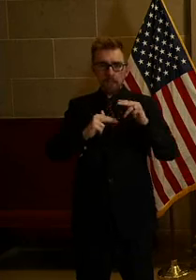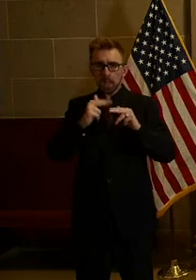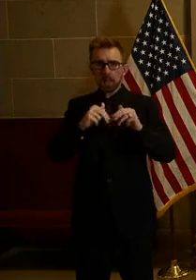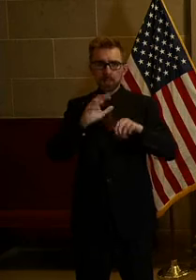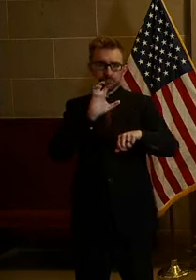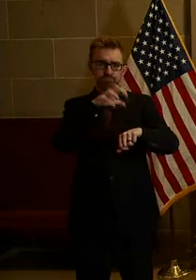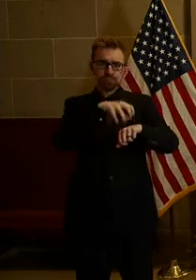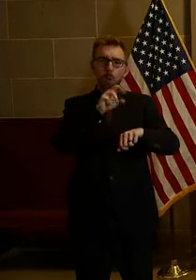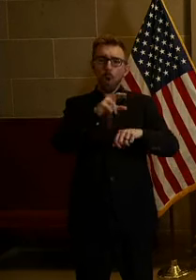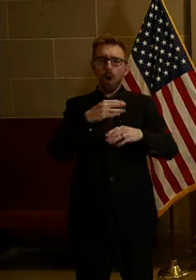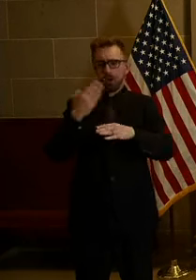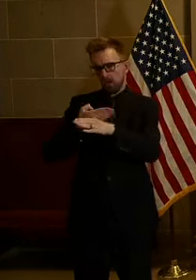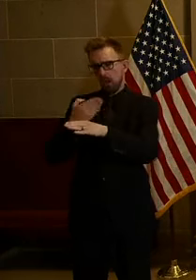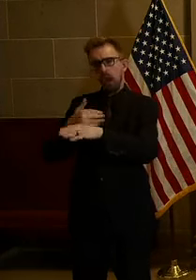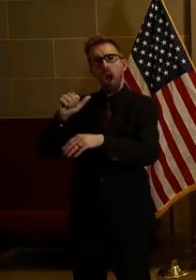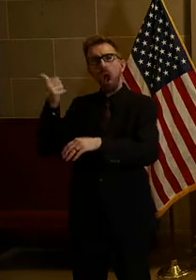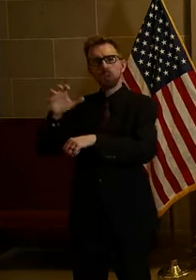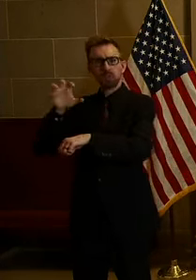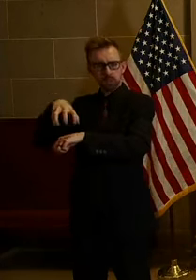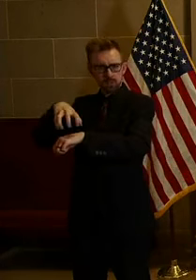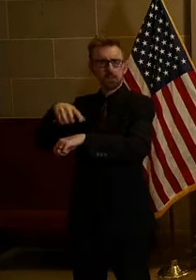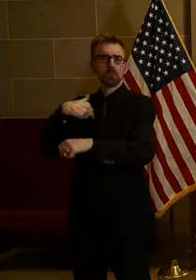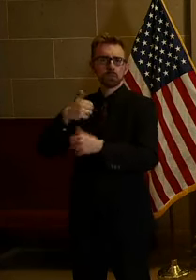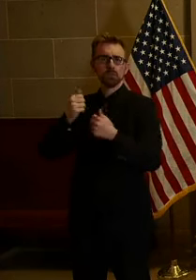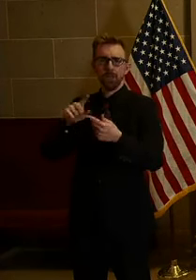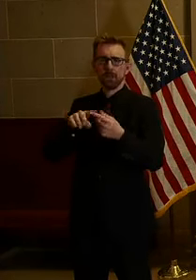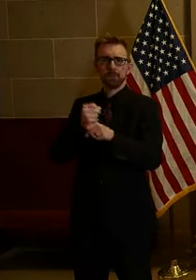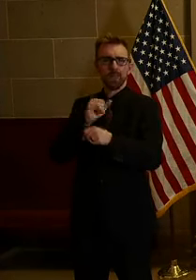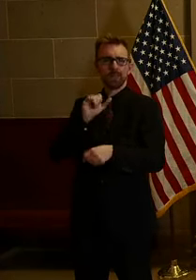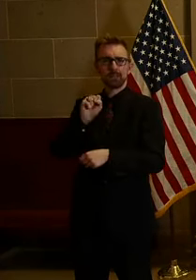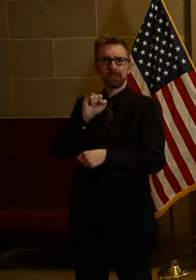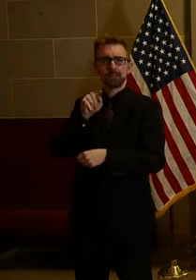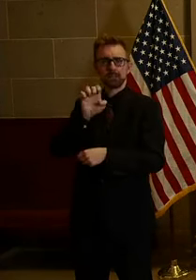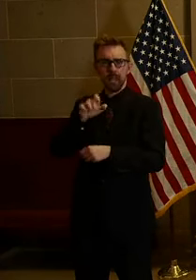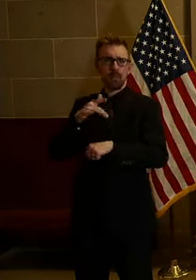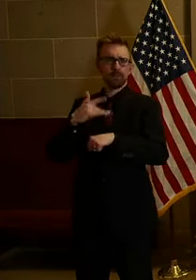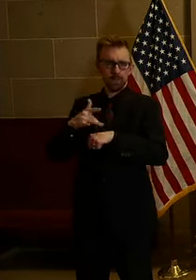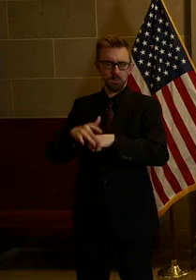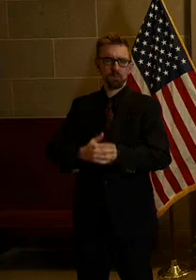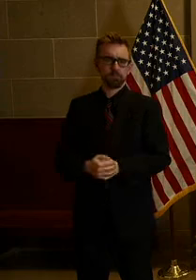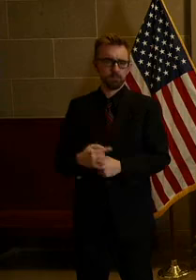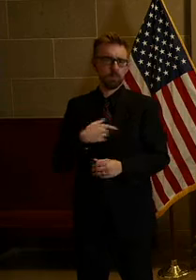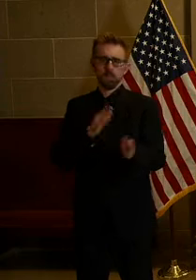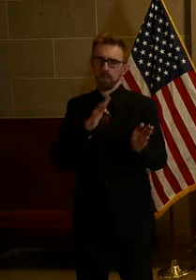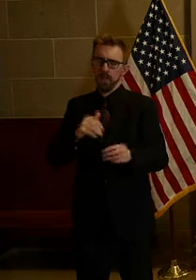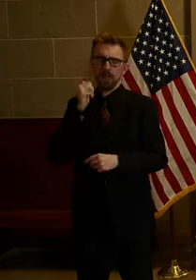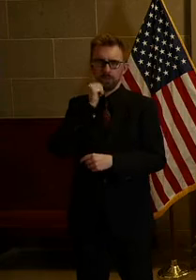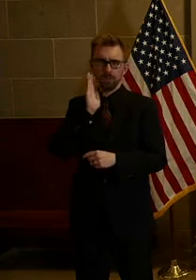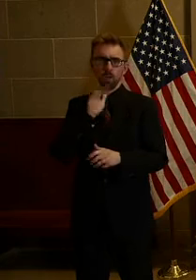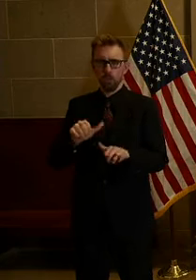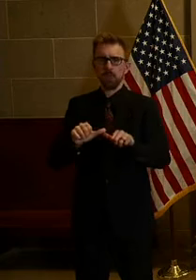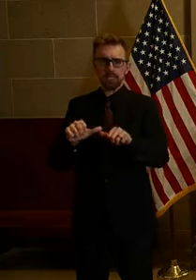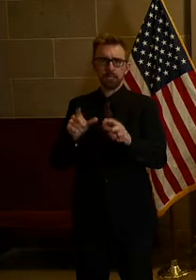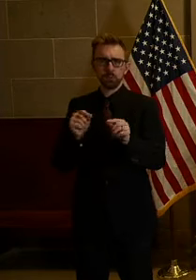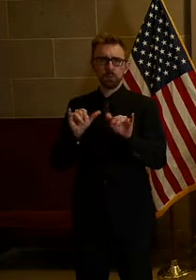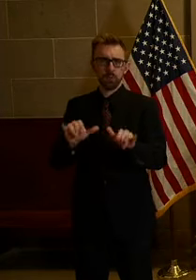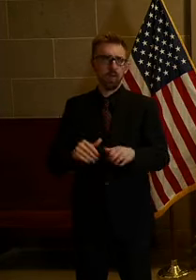refurbish others. But we're talking about that every day to have those sites available. And yes, we're planning that every day and we'll continue to do that.